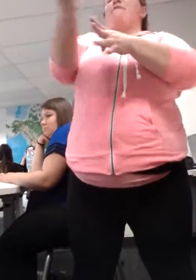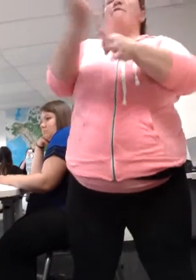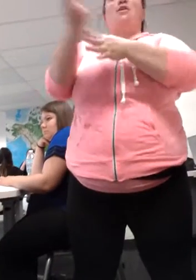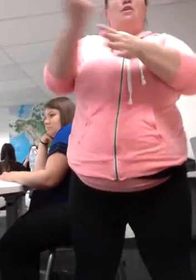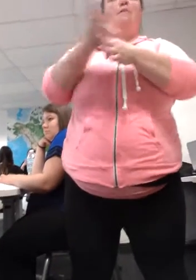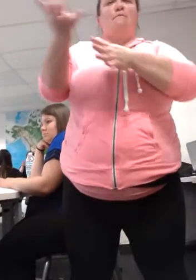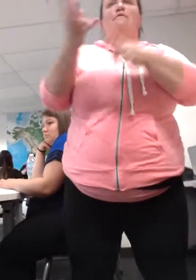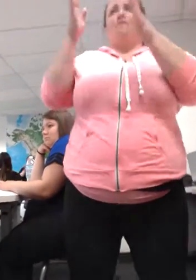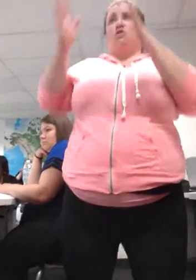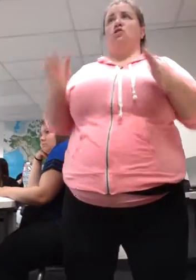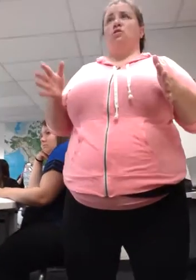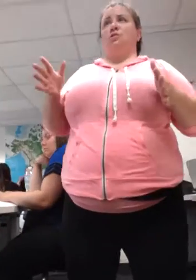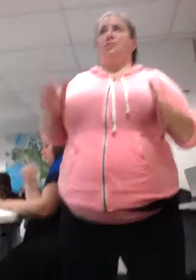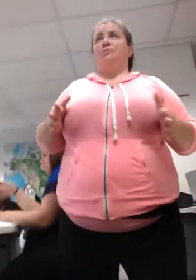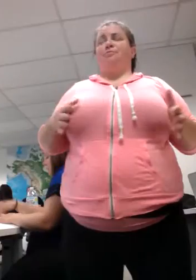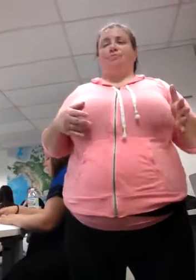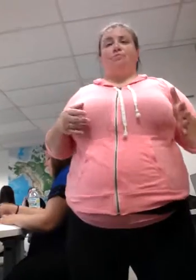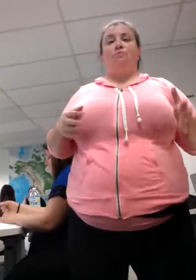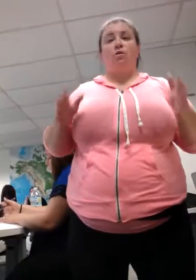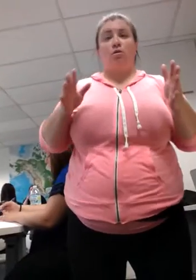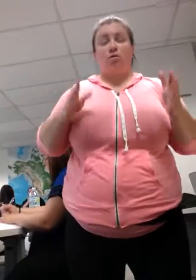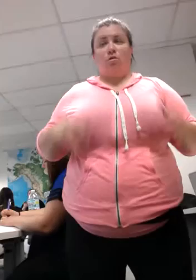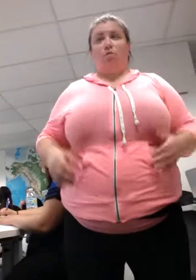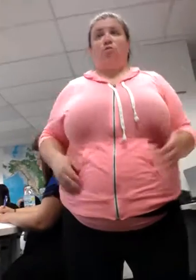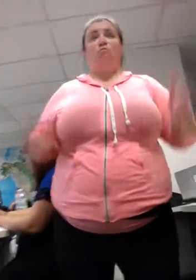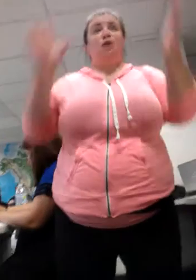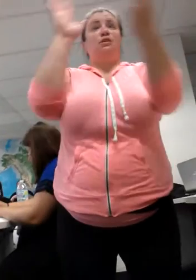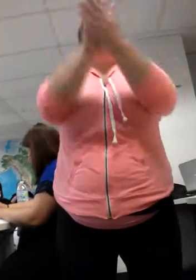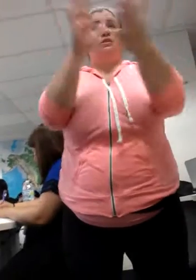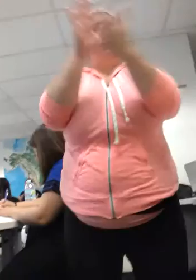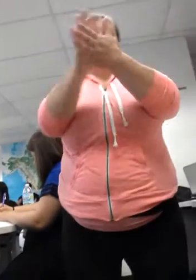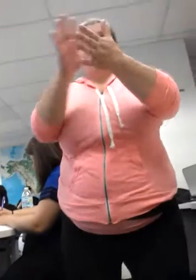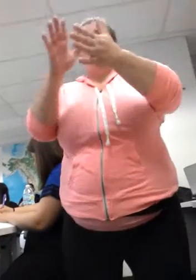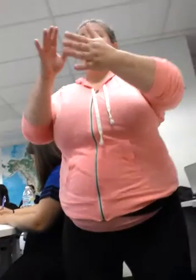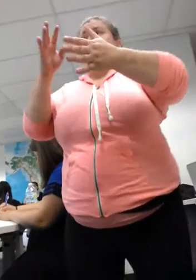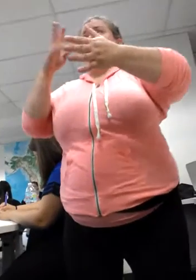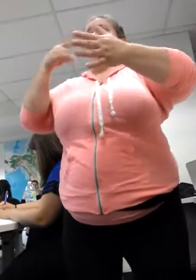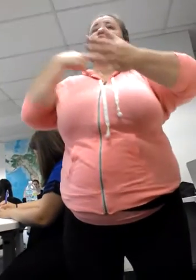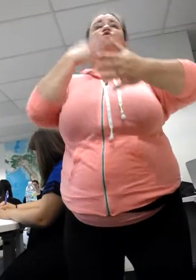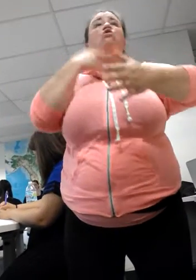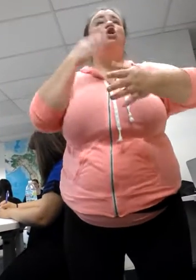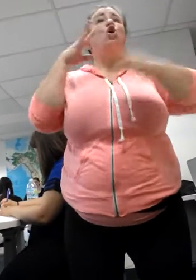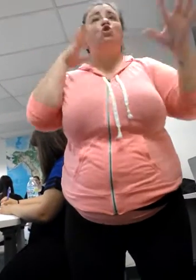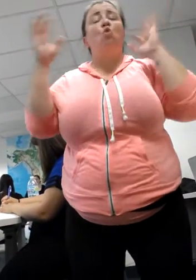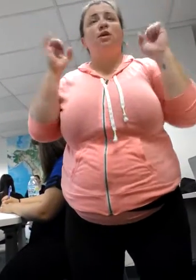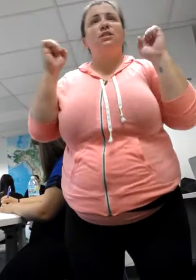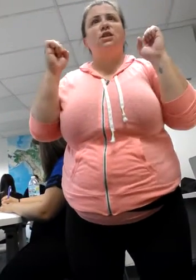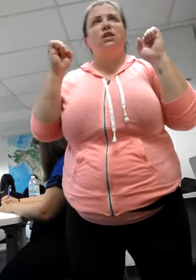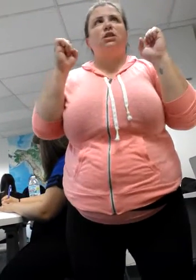together when you're making a sign. It's very distracting. Okay, so when you're interpreting into